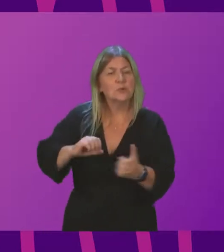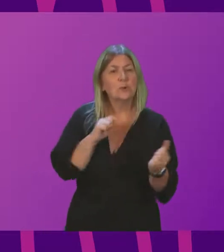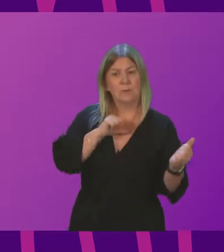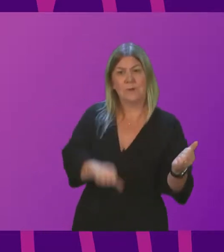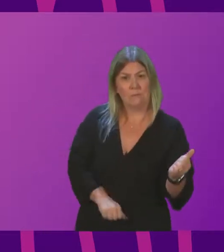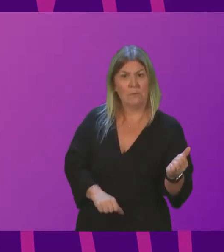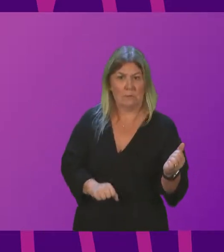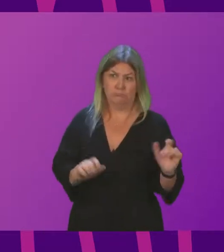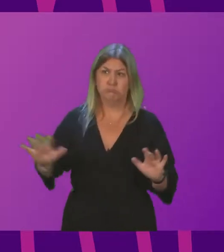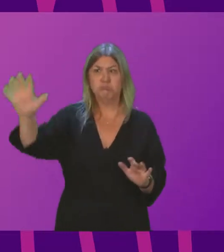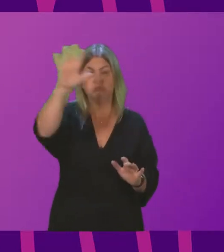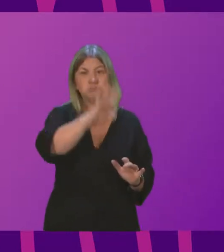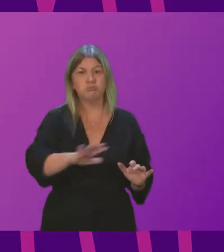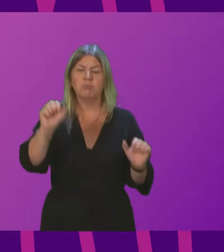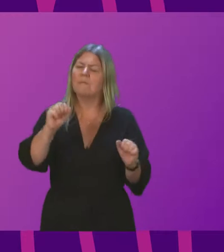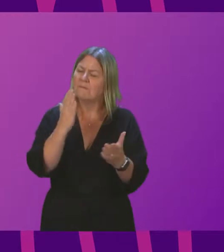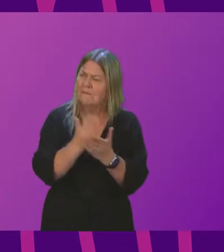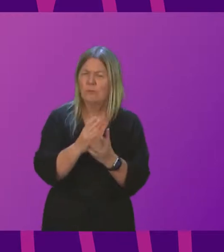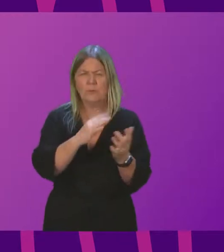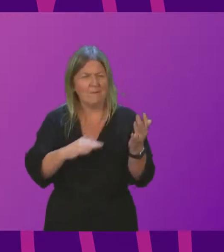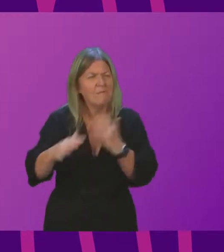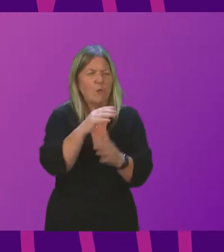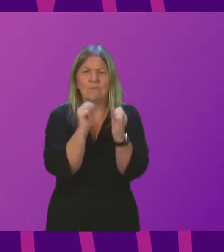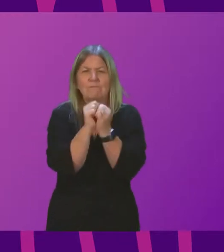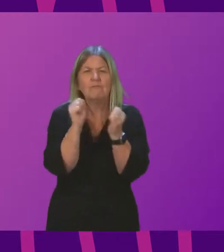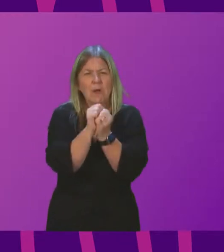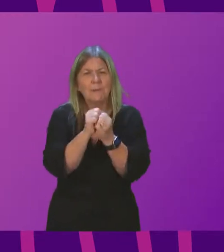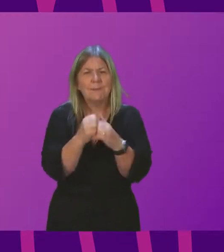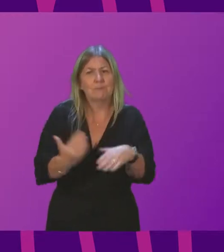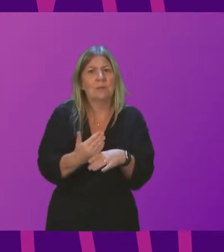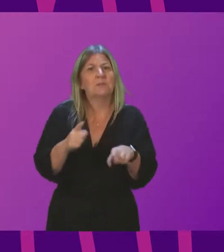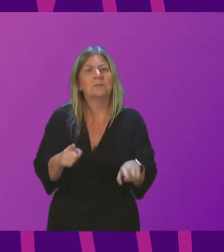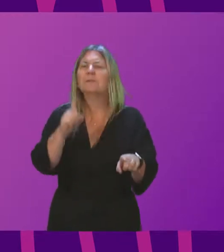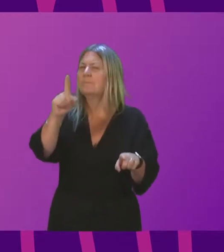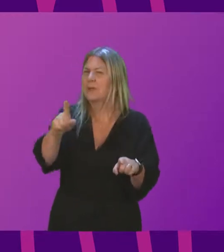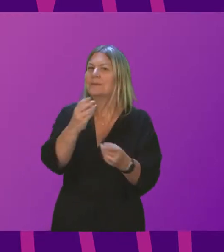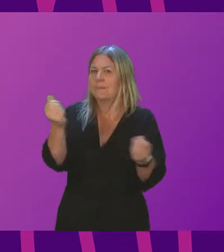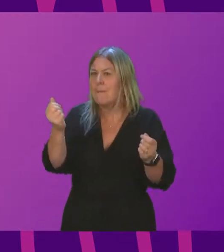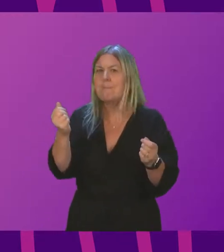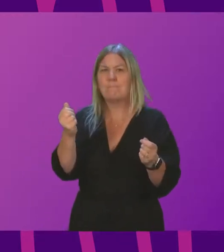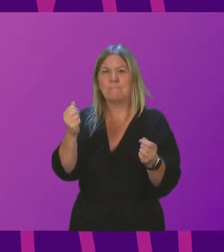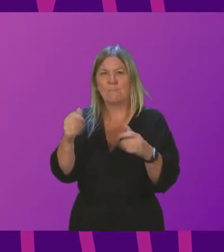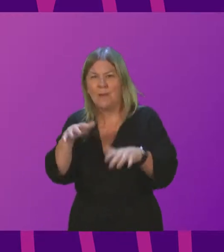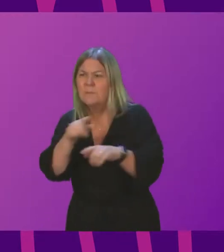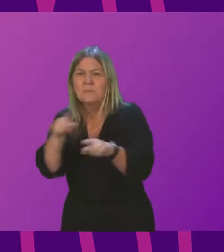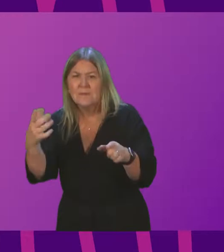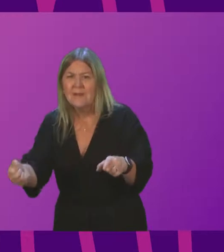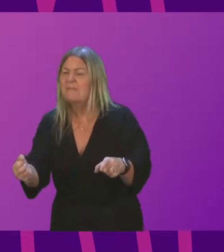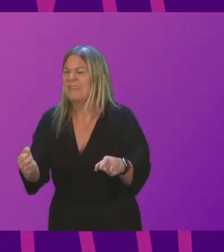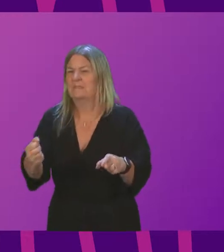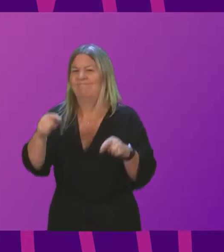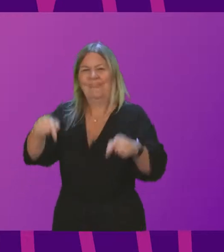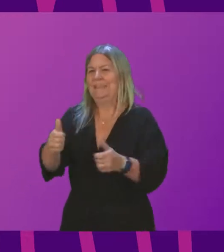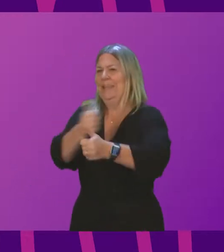most environmentally friendly practices in the world yet there are concerns from livestock producers that the industry will be used as a